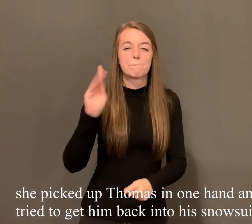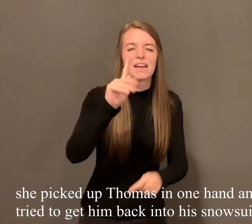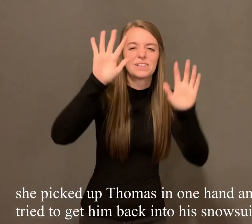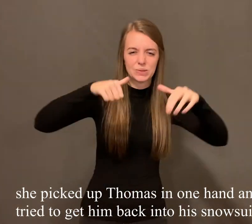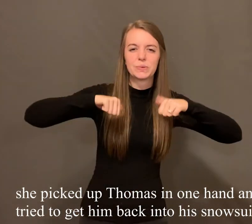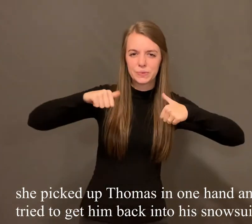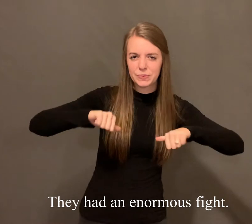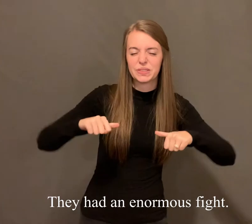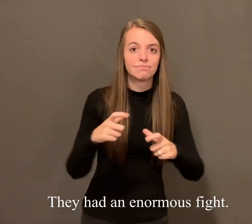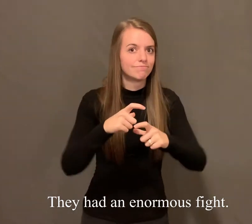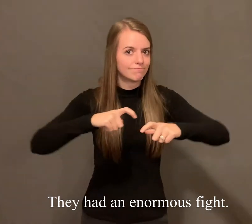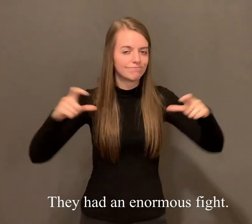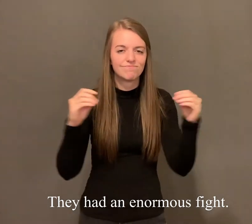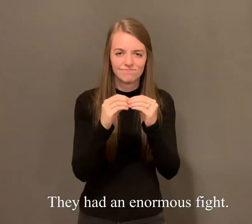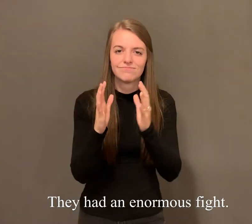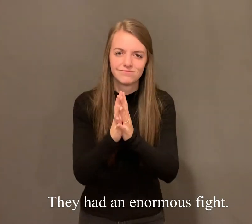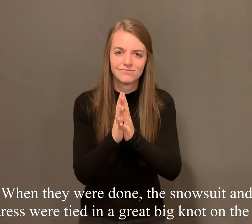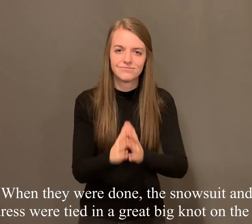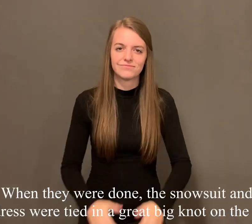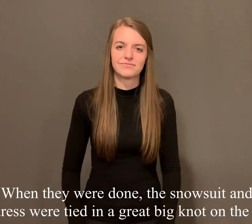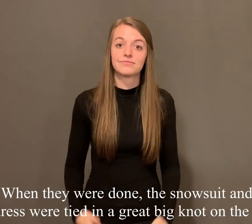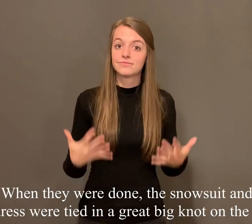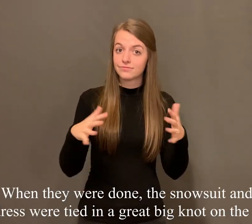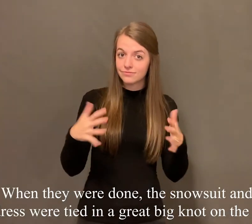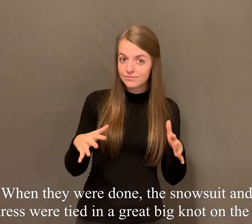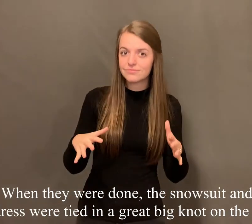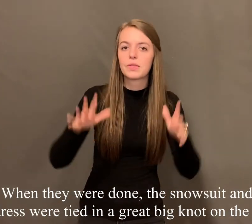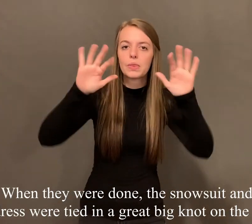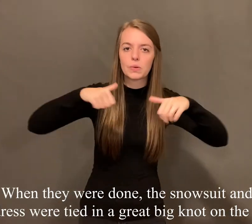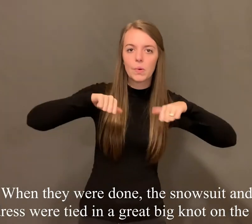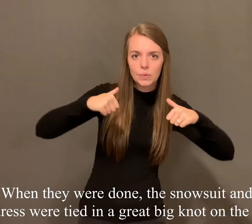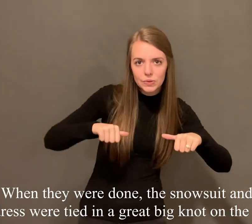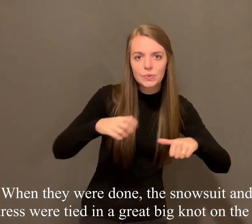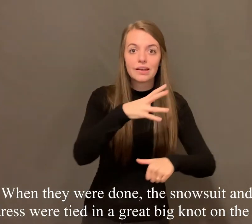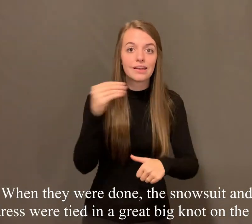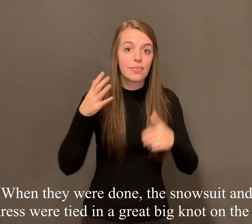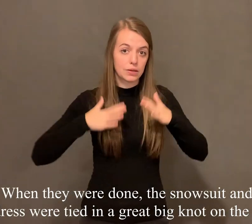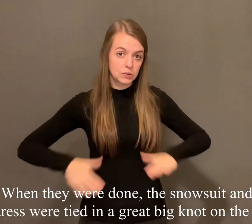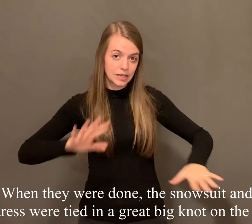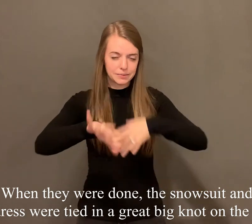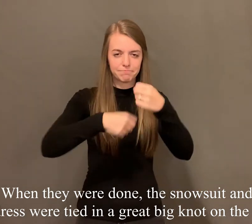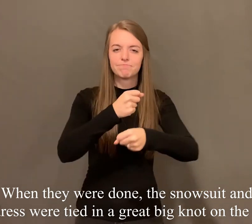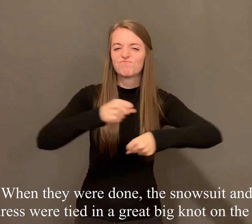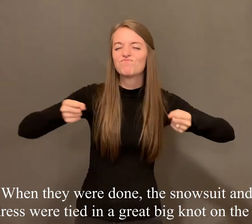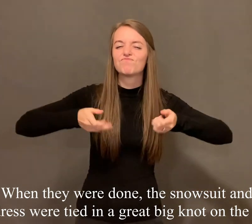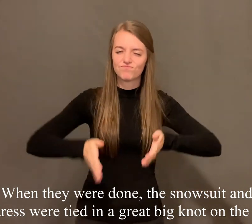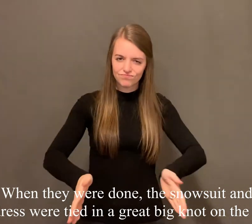they had an enormous fight when they were done the snowsuit and the dress were tied into a great big knot on the floor